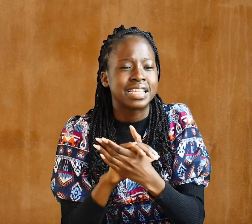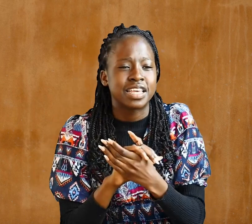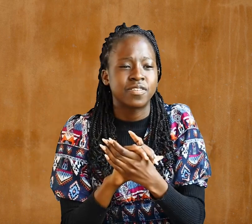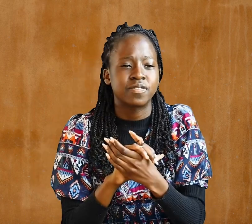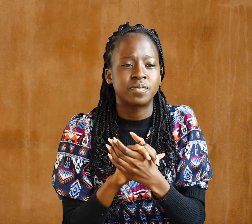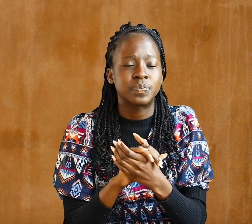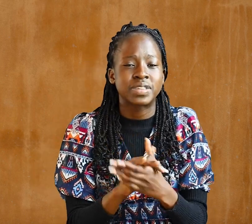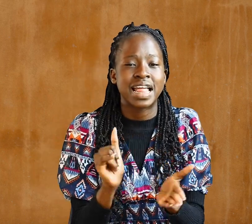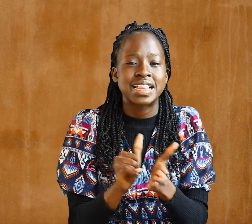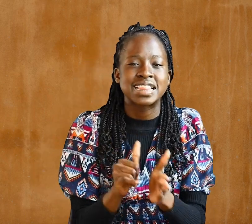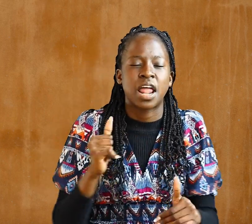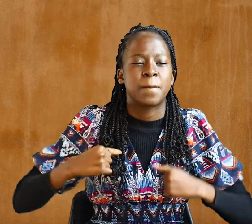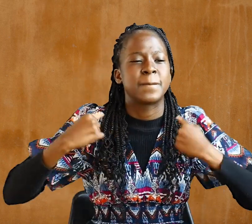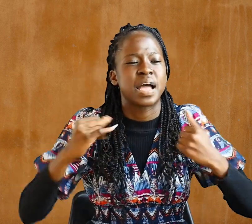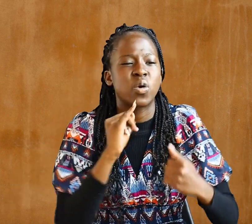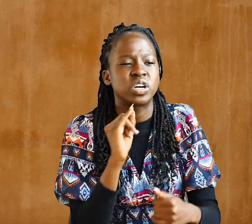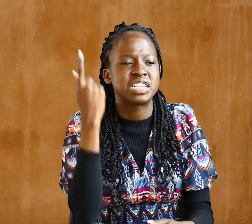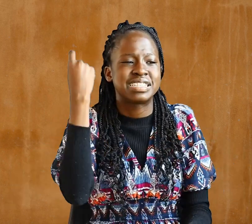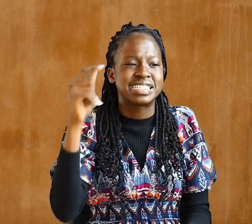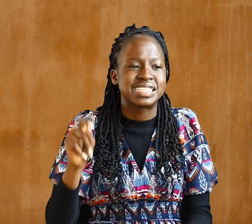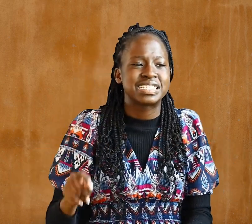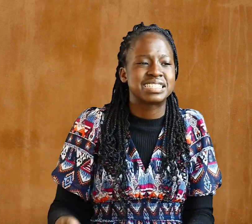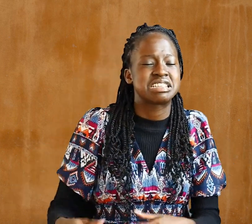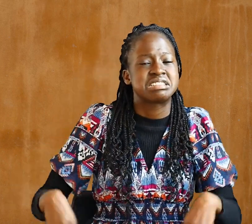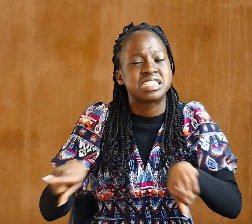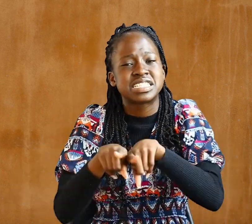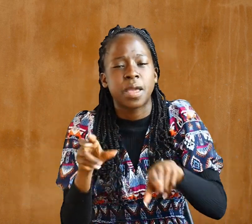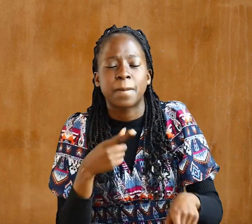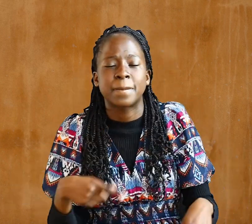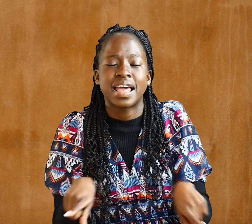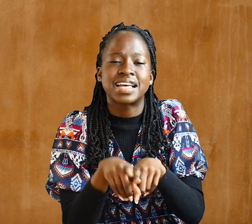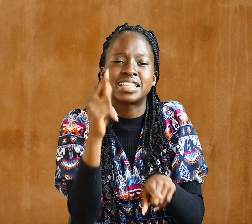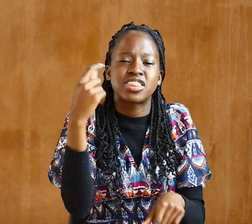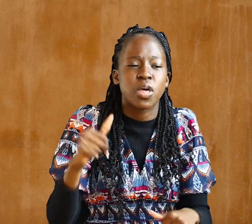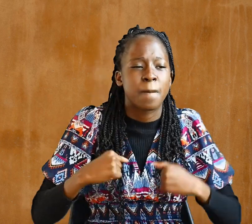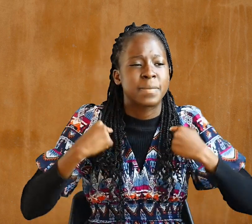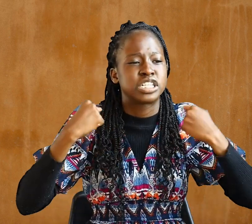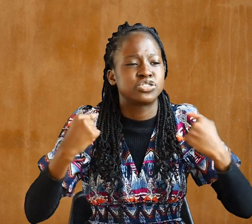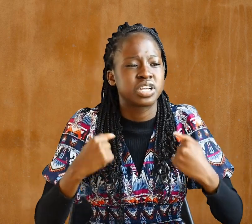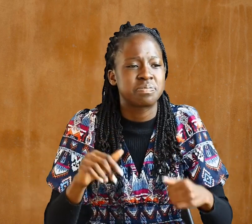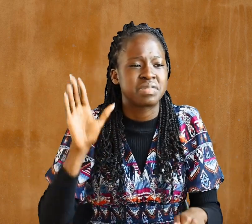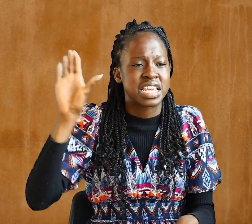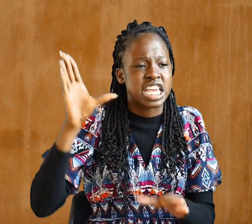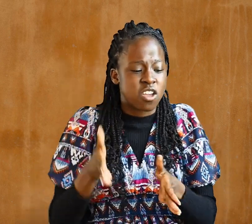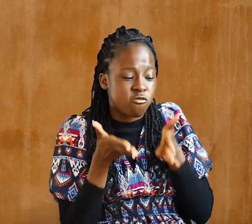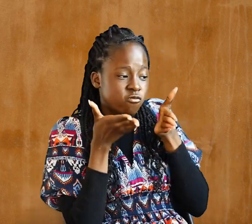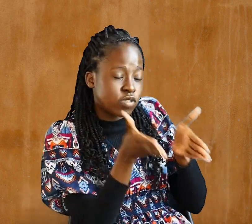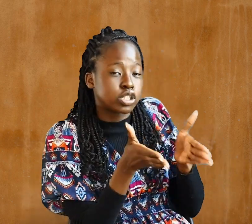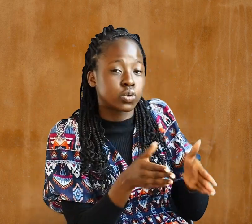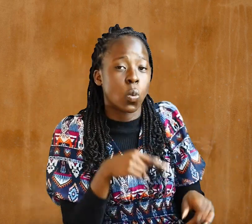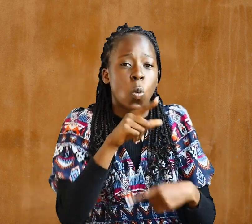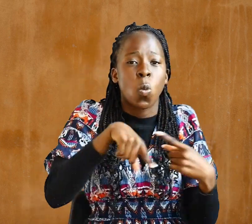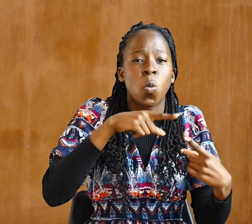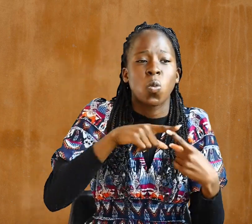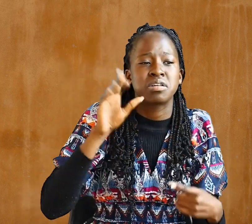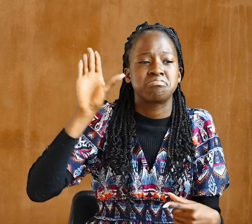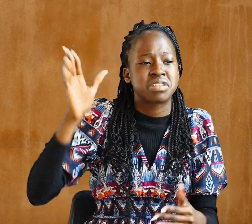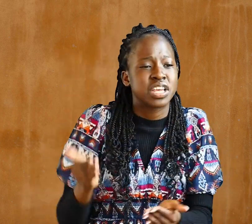That power is the same as the mighty strength he exerted when he raised Christ